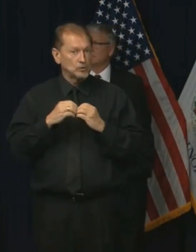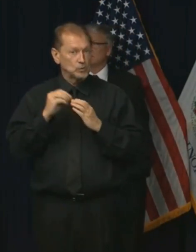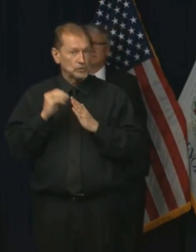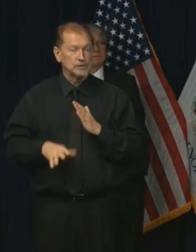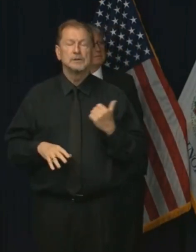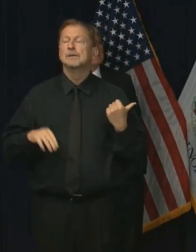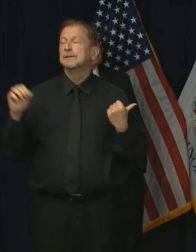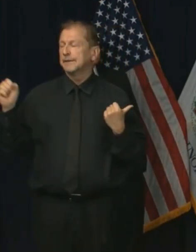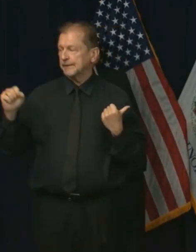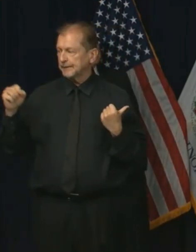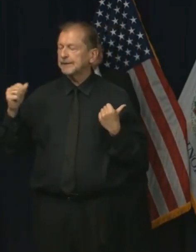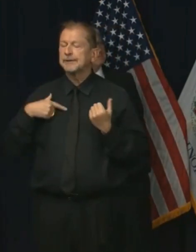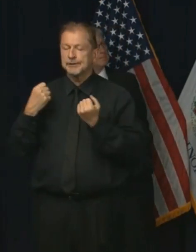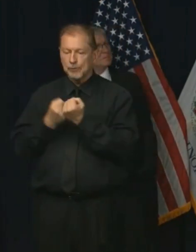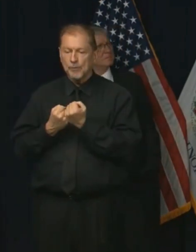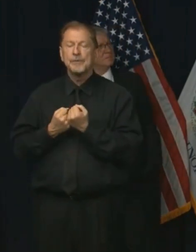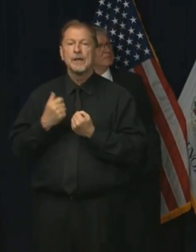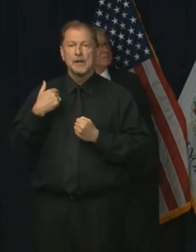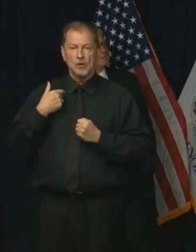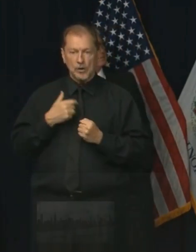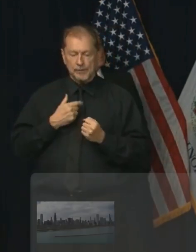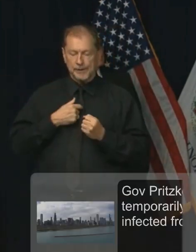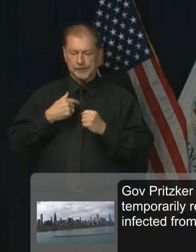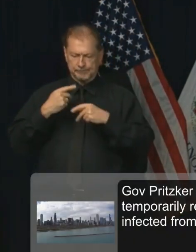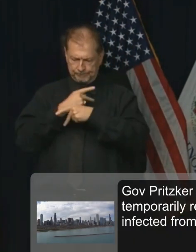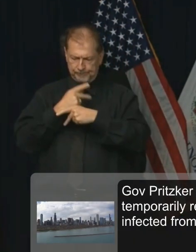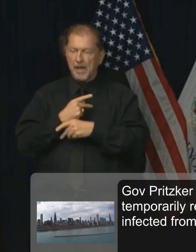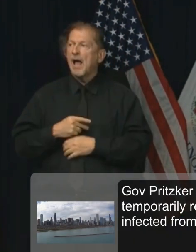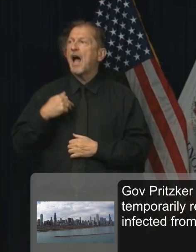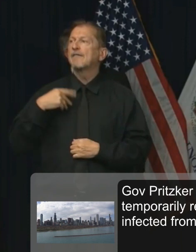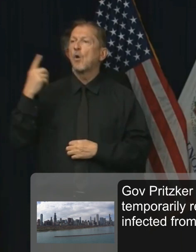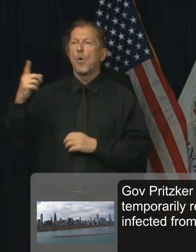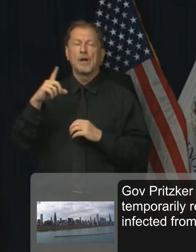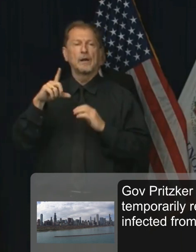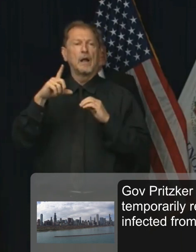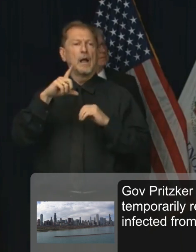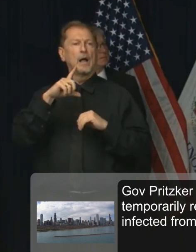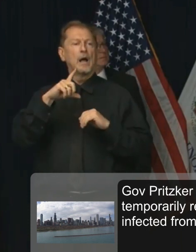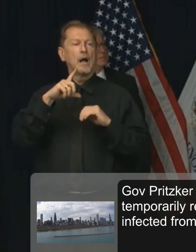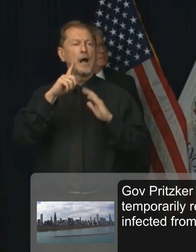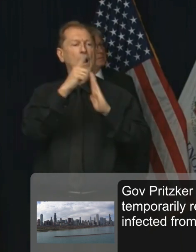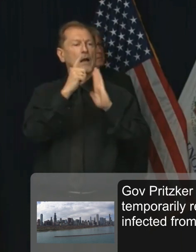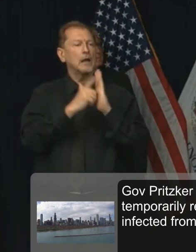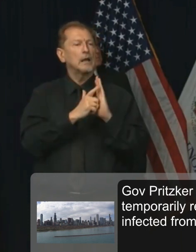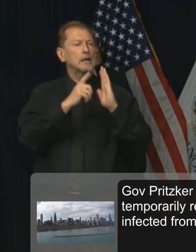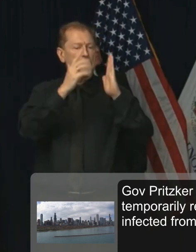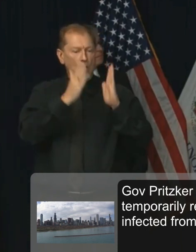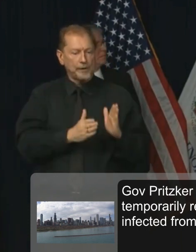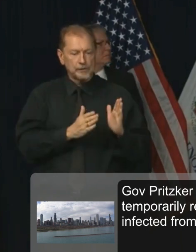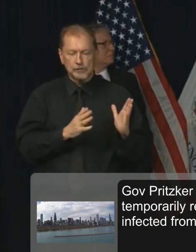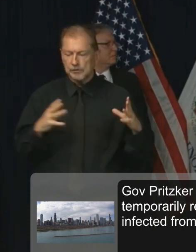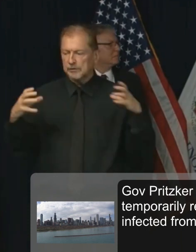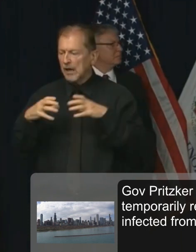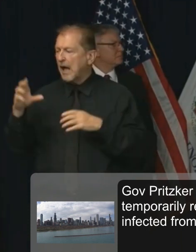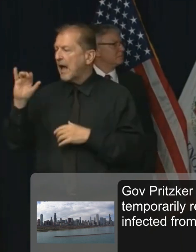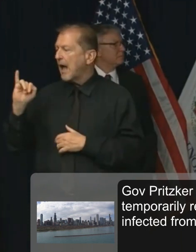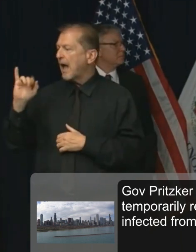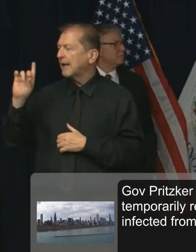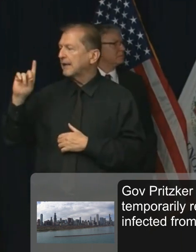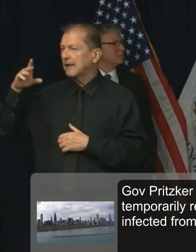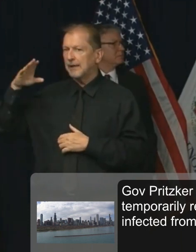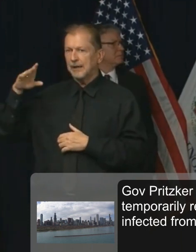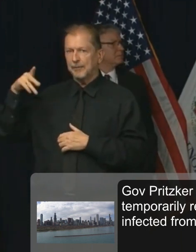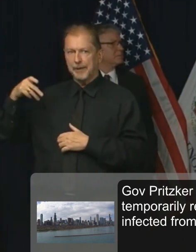Yes, indeed. We've been spending quite a lot of time. I've got a terrific legal team working together with our IDFPR professionals